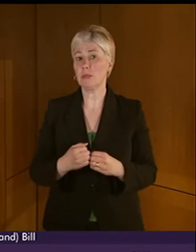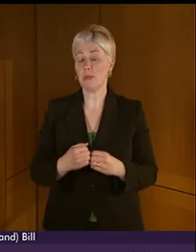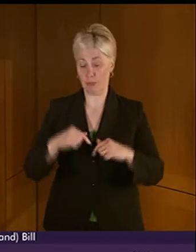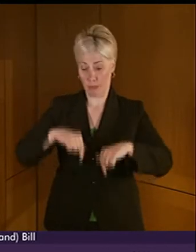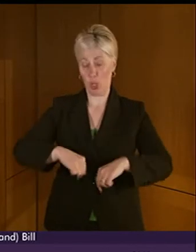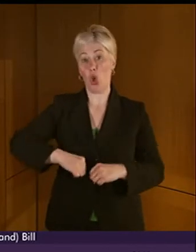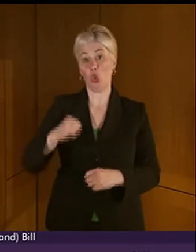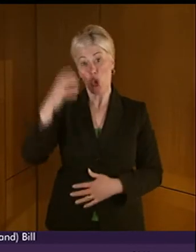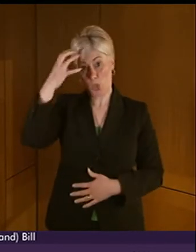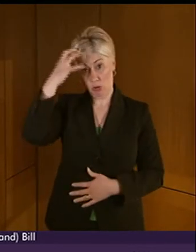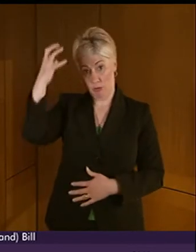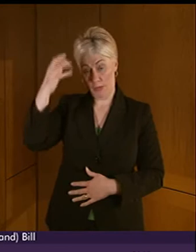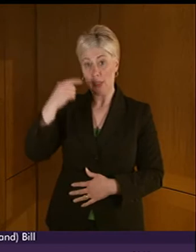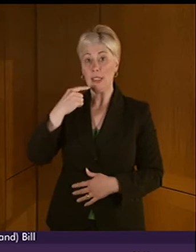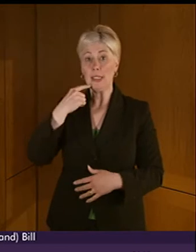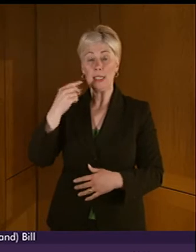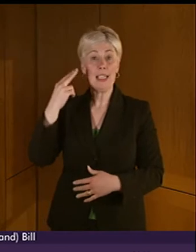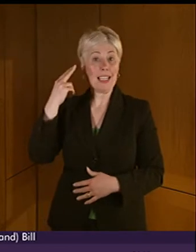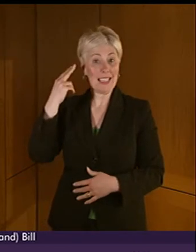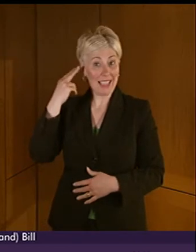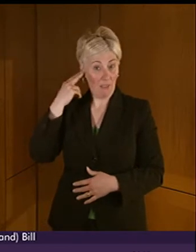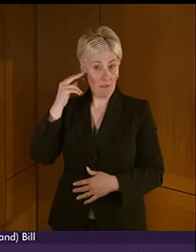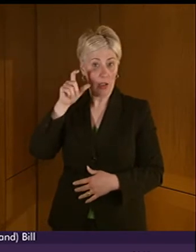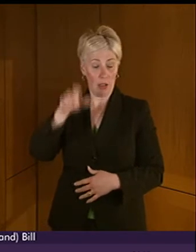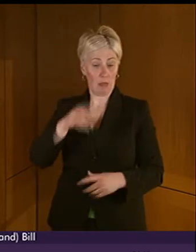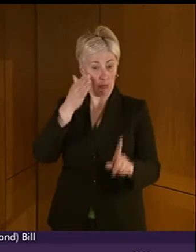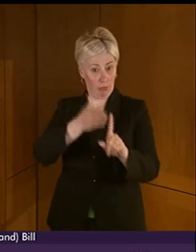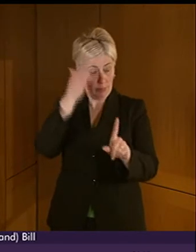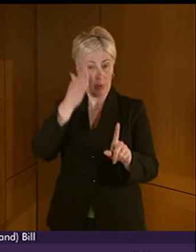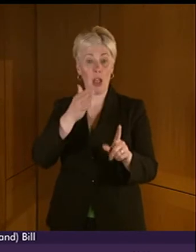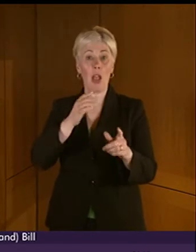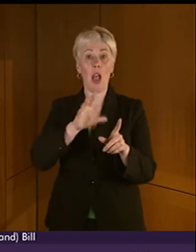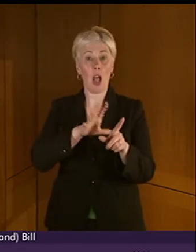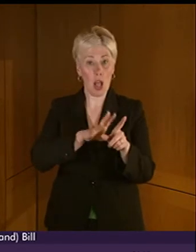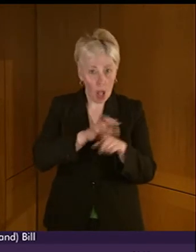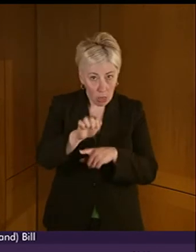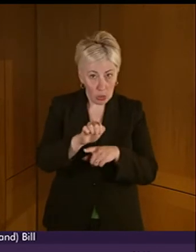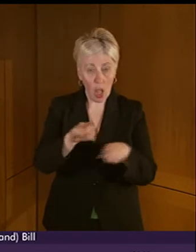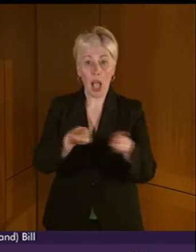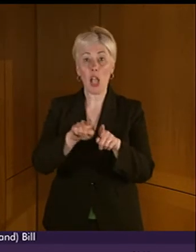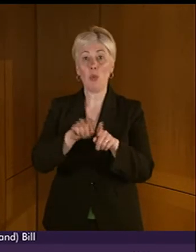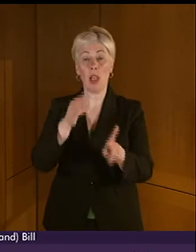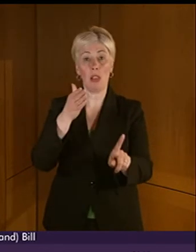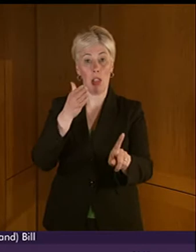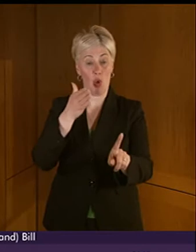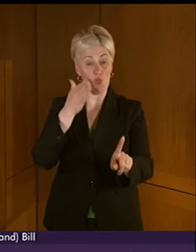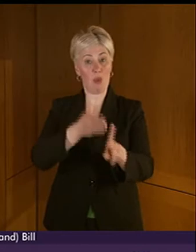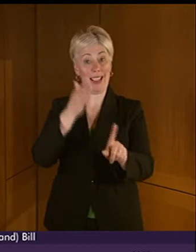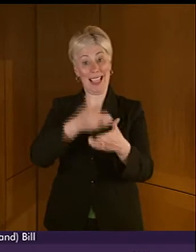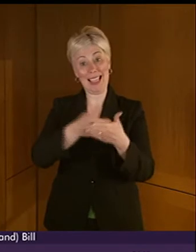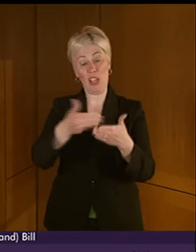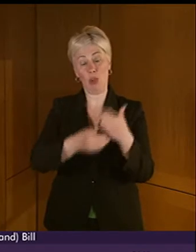Scottish Government recognised deafness as a culture and formally recognised BSL as a language back in 2011.